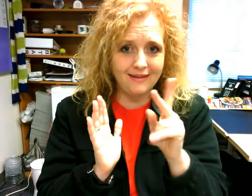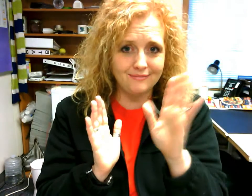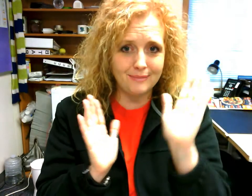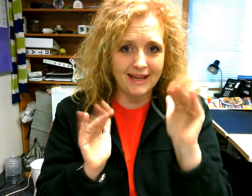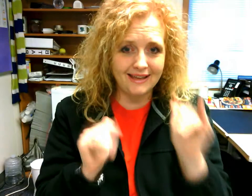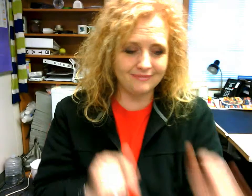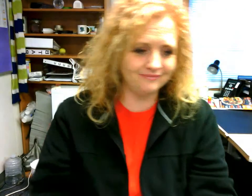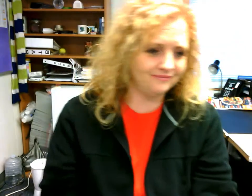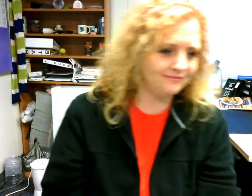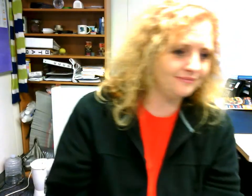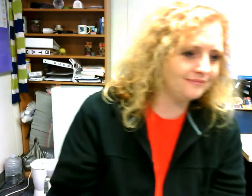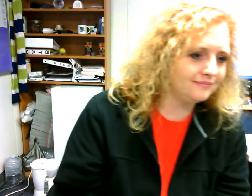bye